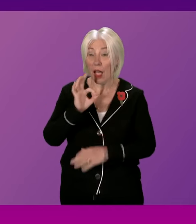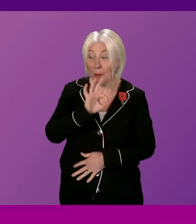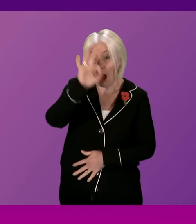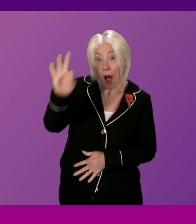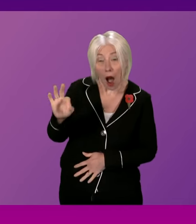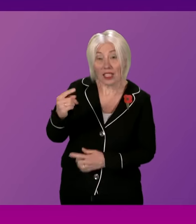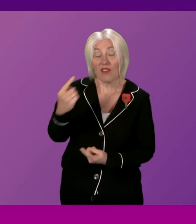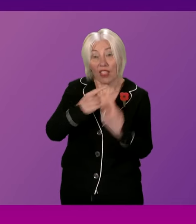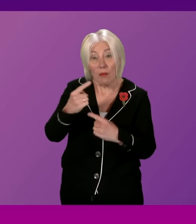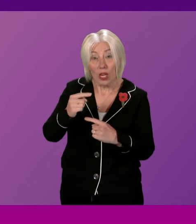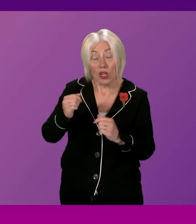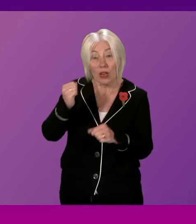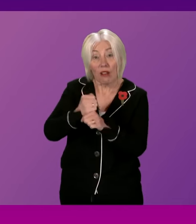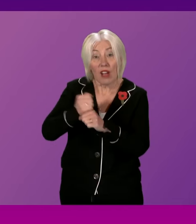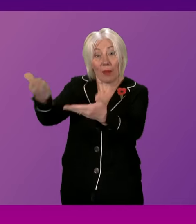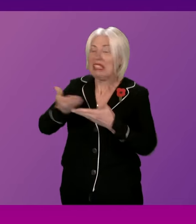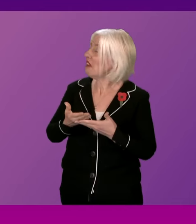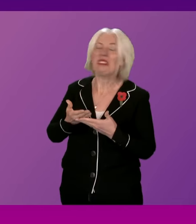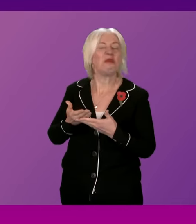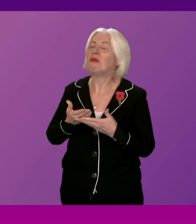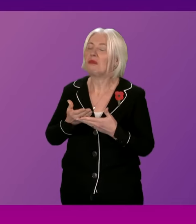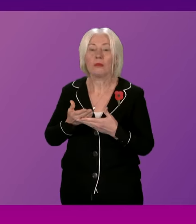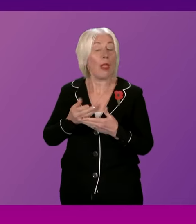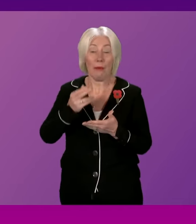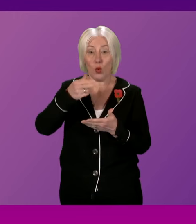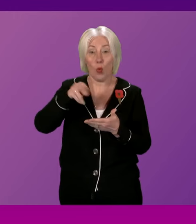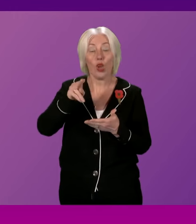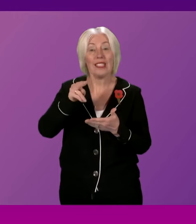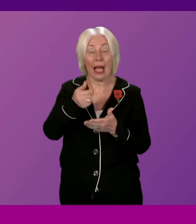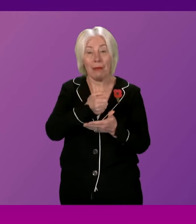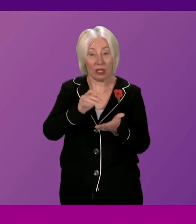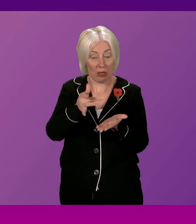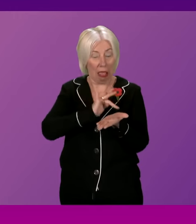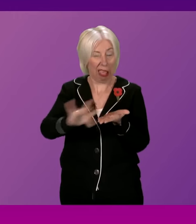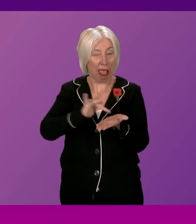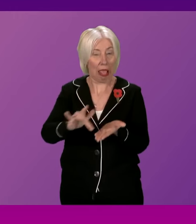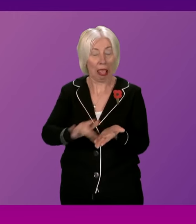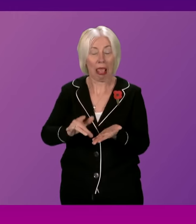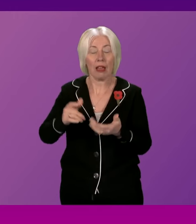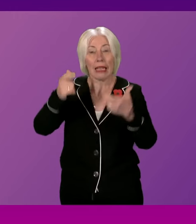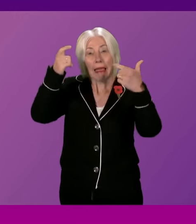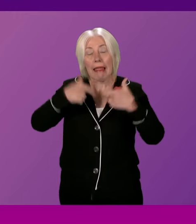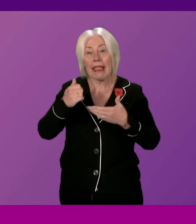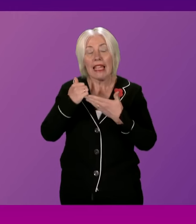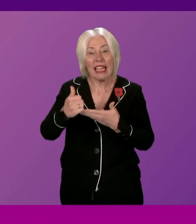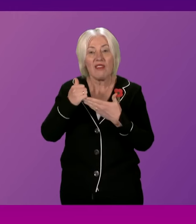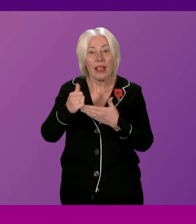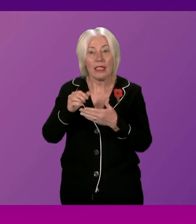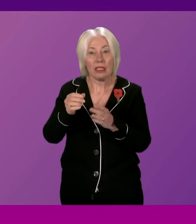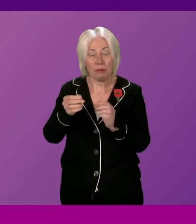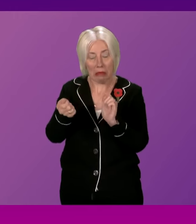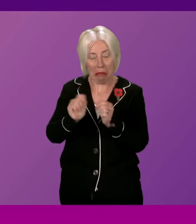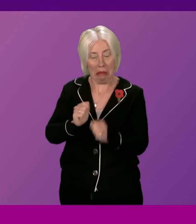provided by this government. That's WhatsApp messages deleted, legal advice redacted, and a different story every day.